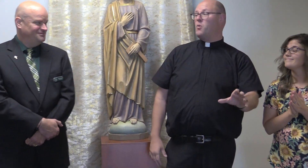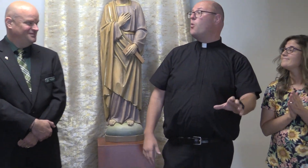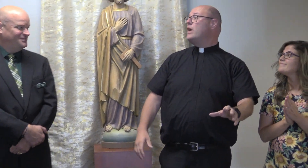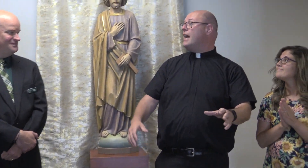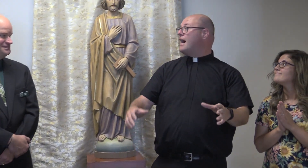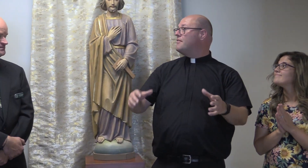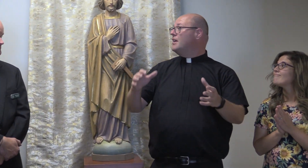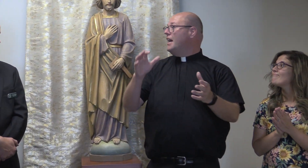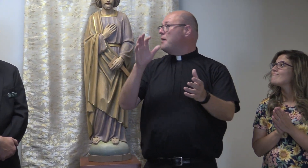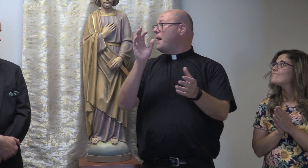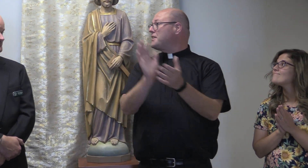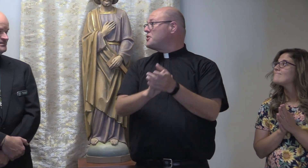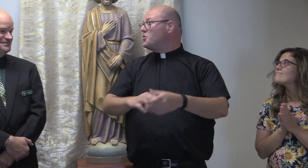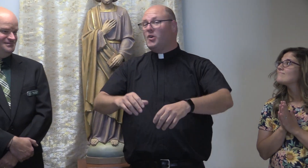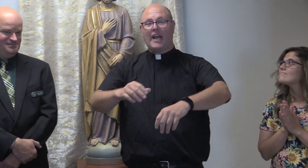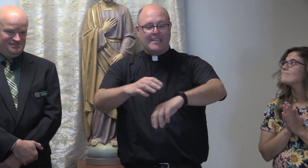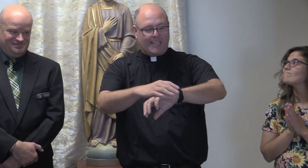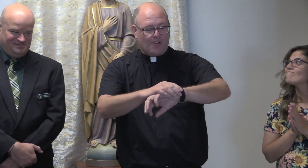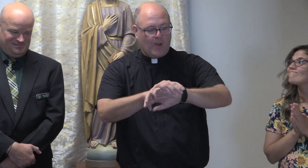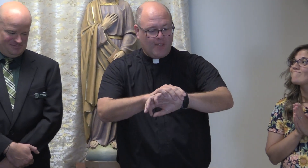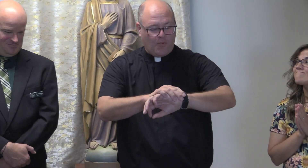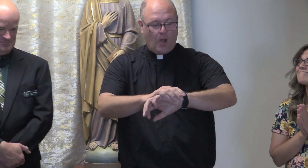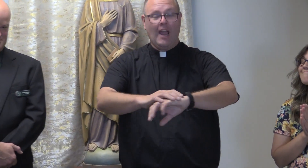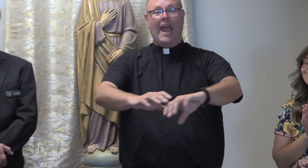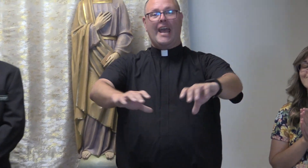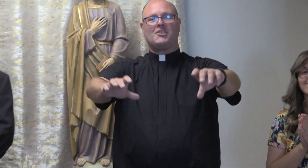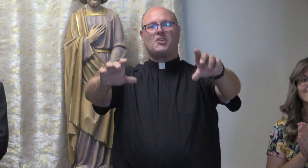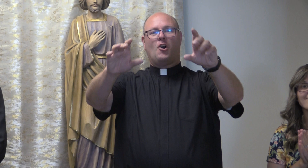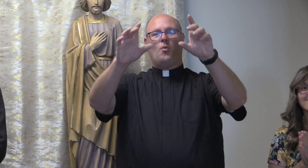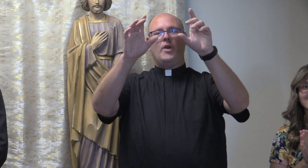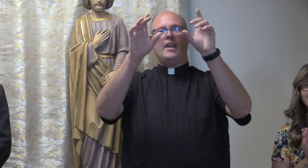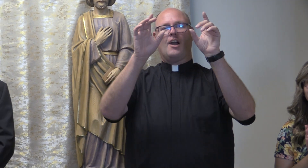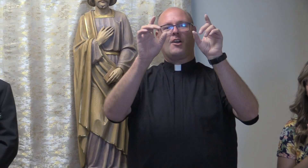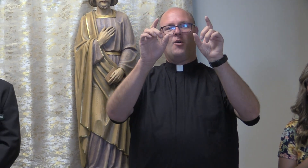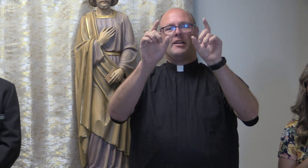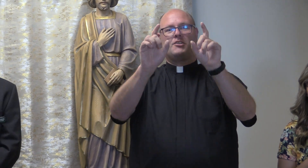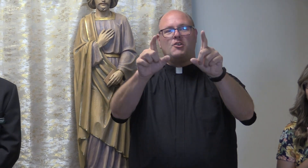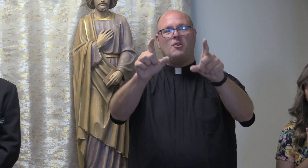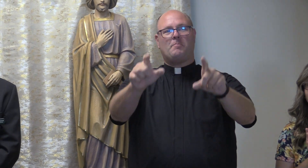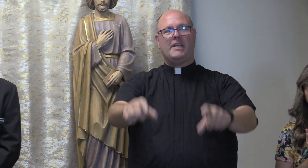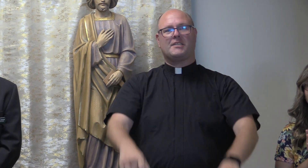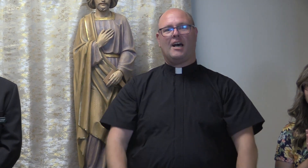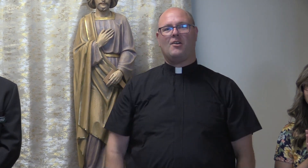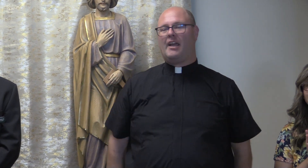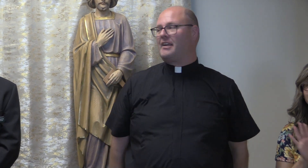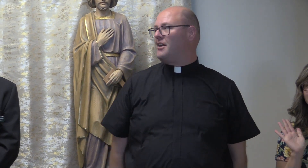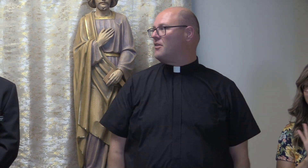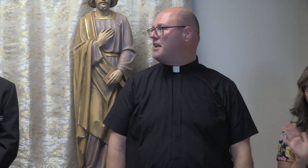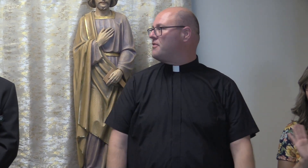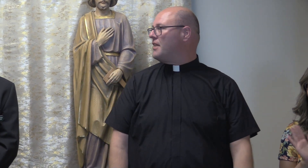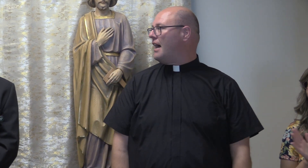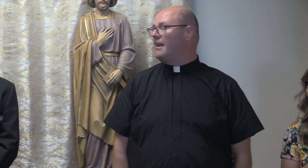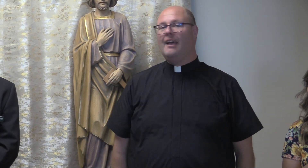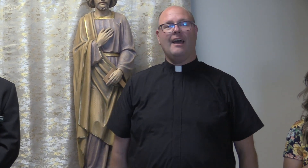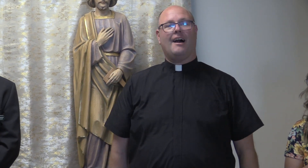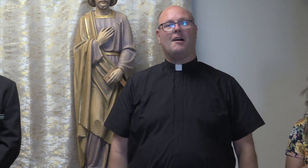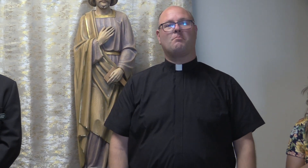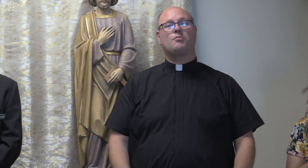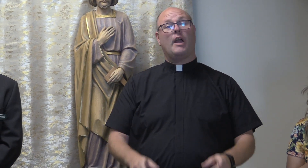Well, we have a back-to-school night to get ready for. And so we are going to peace out and get ready for that. Pray